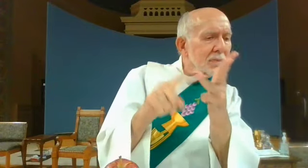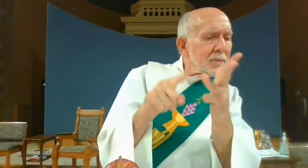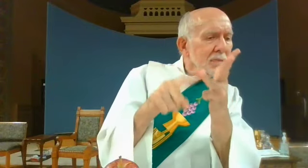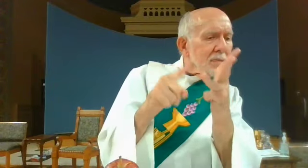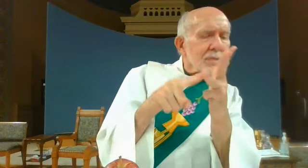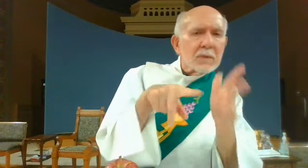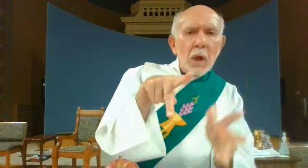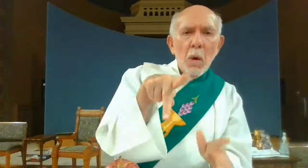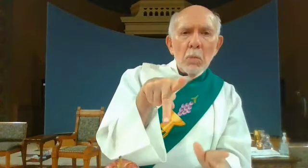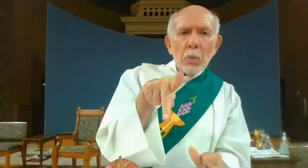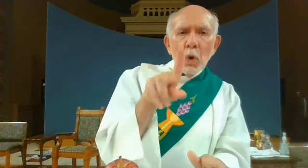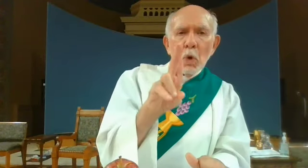pure